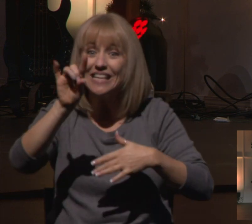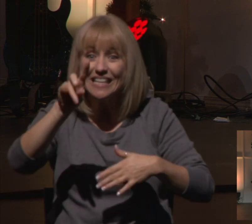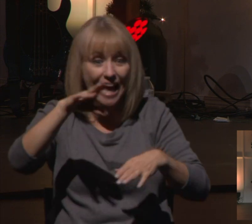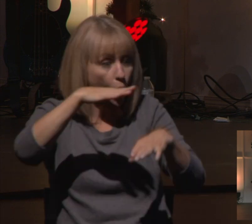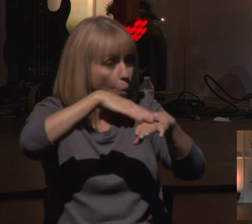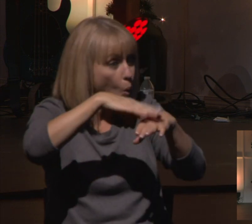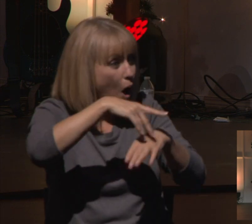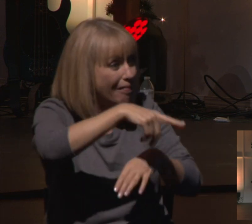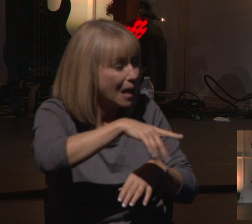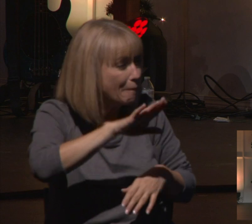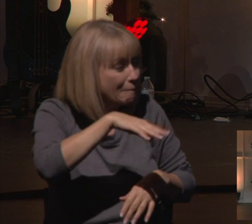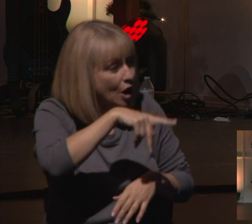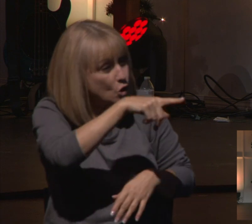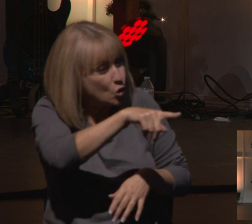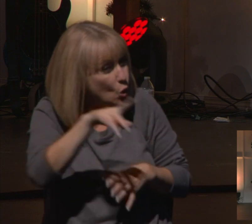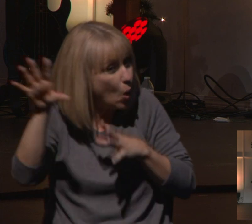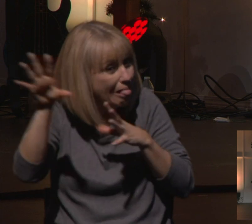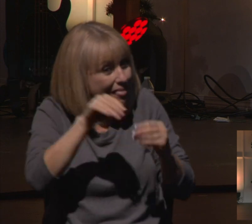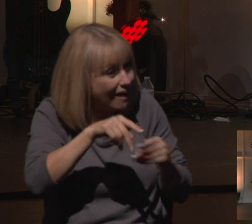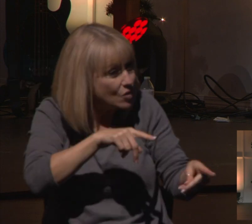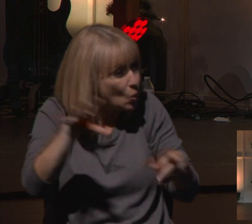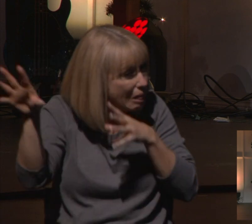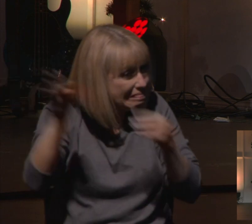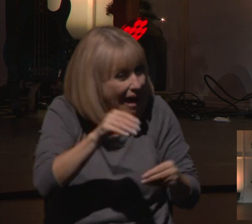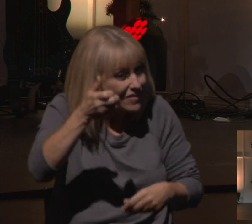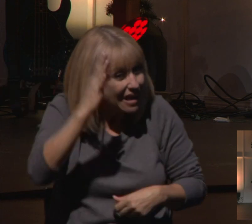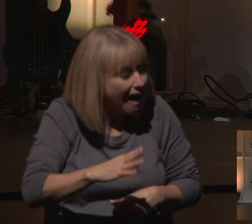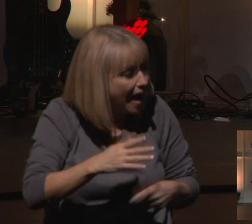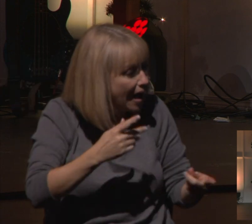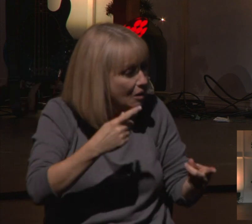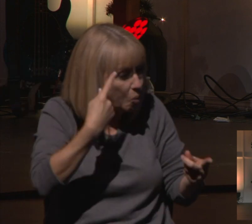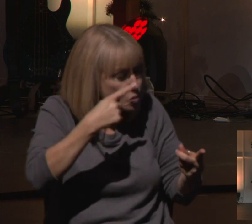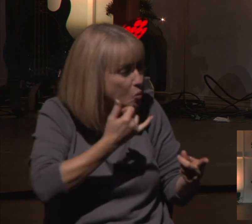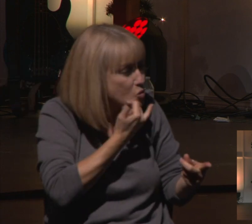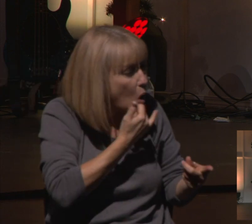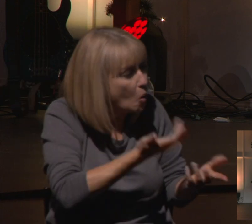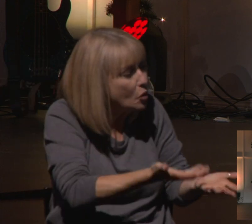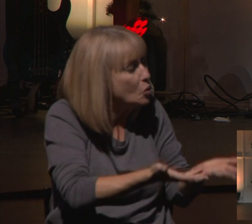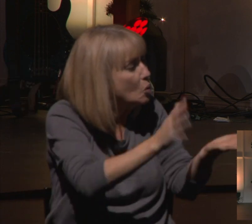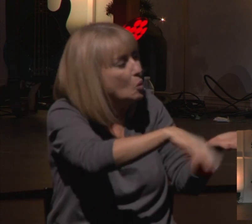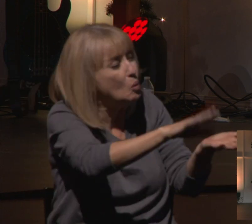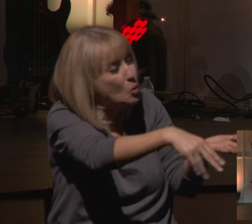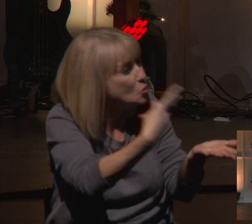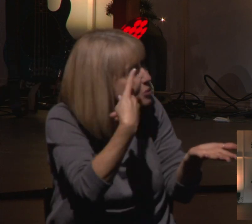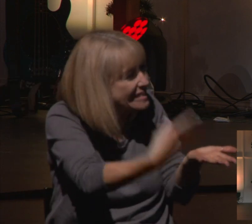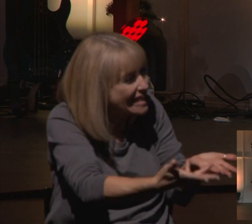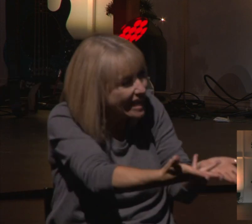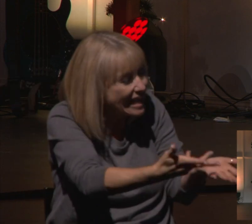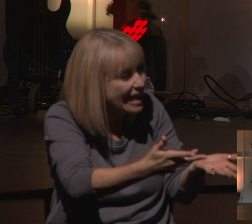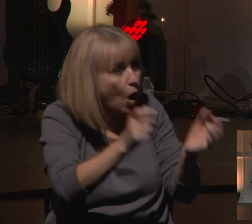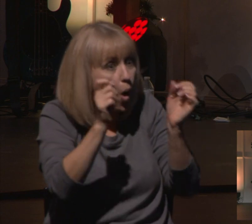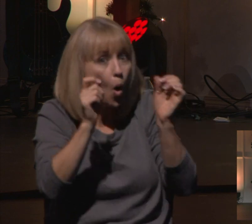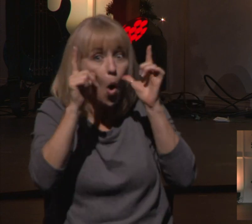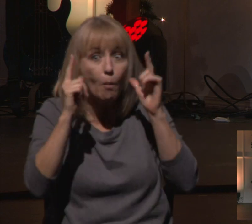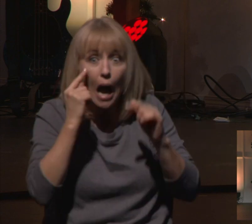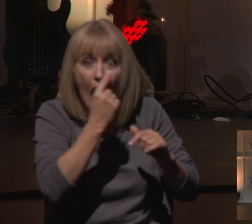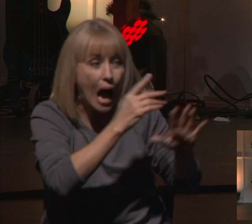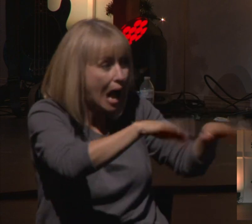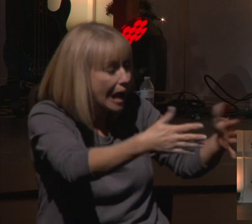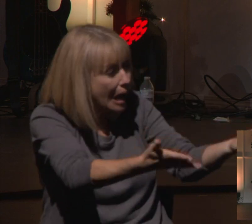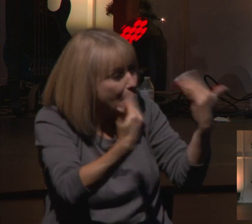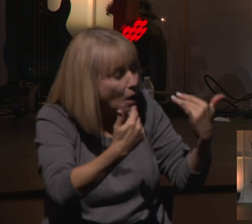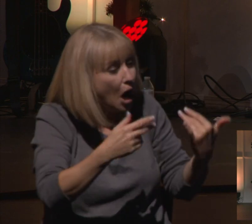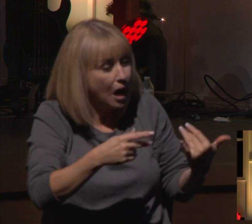you've abandoned God. Don't you see what you're doing? That this God who loves you and cares for you,